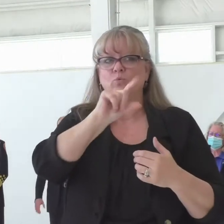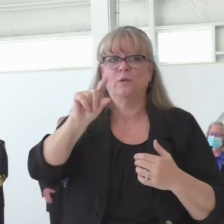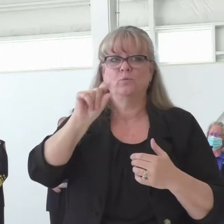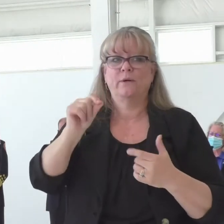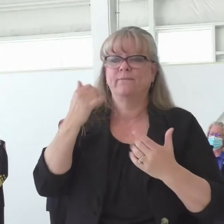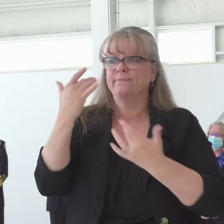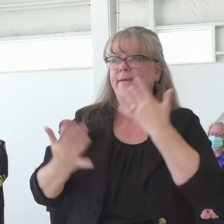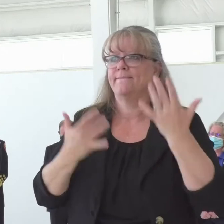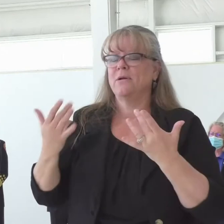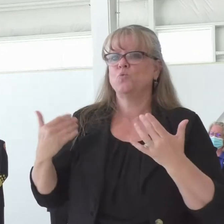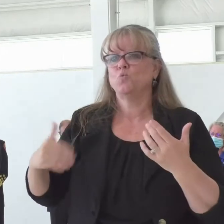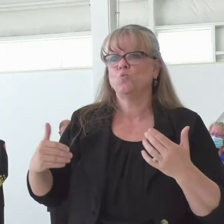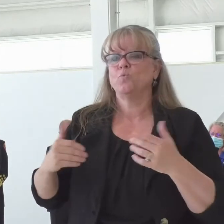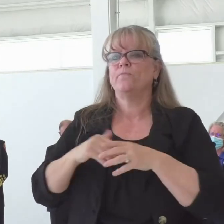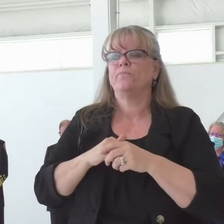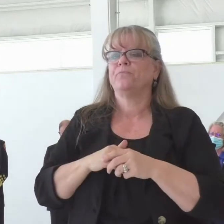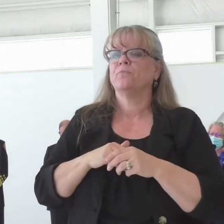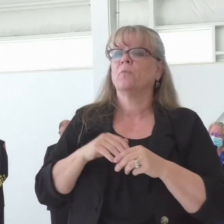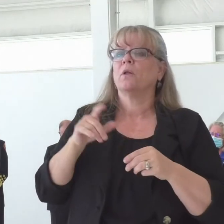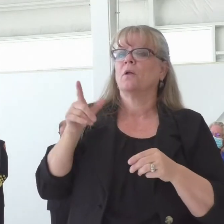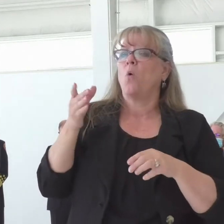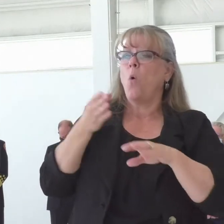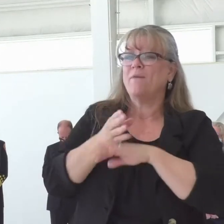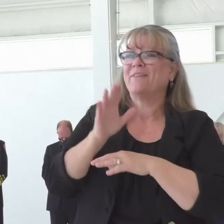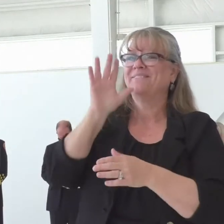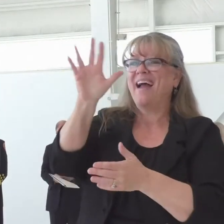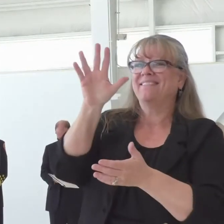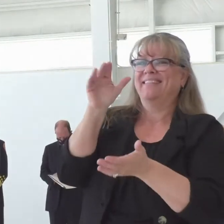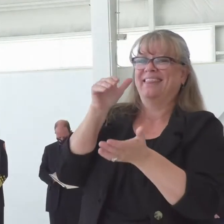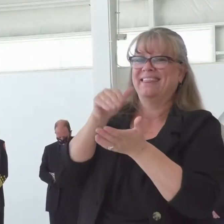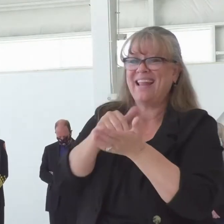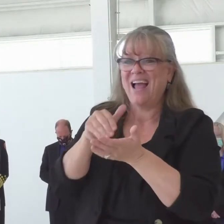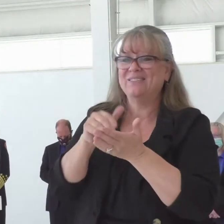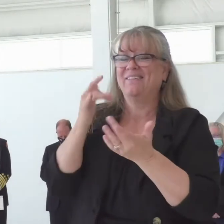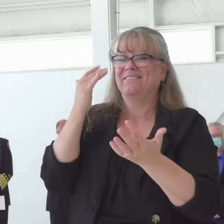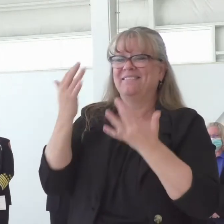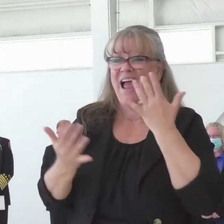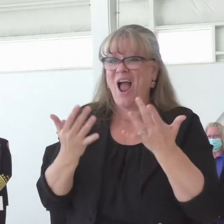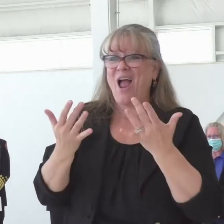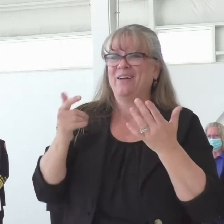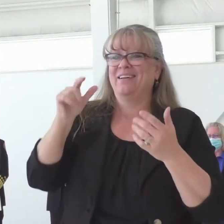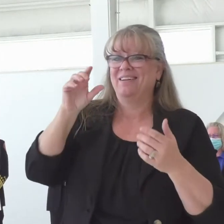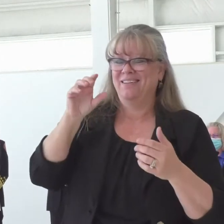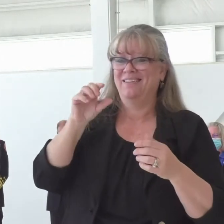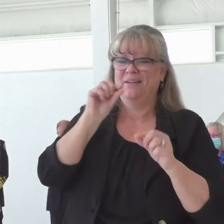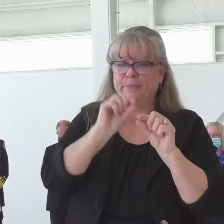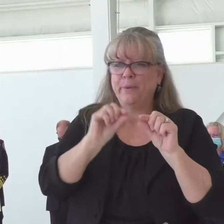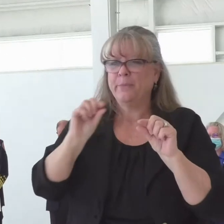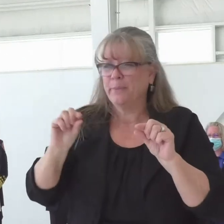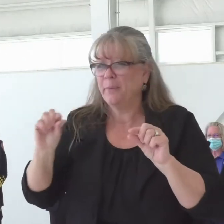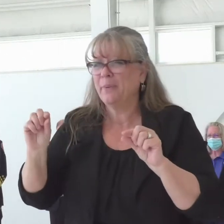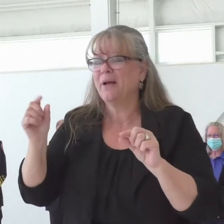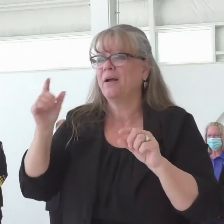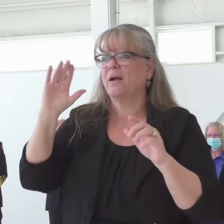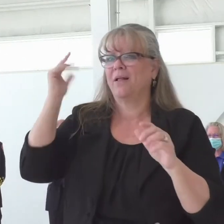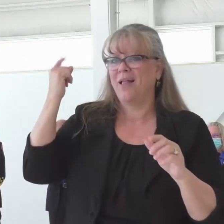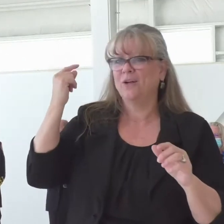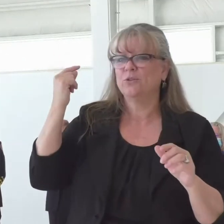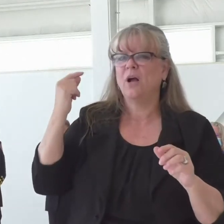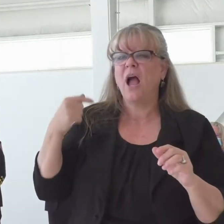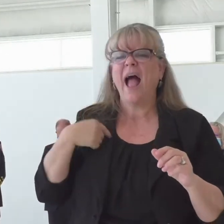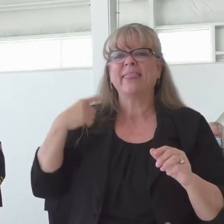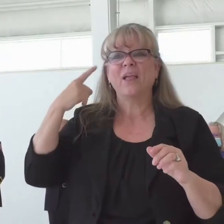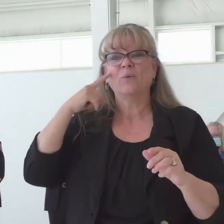was over 5,000 fires that occurred wildfires that occurred in the state of Colorado in 2020 I believe about 5300